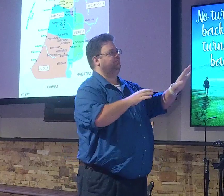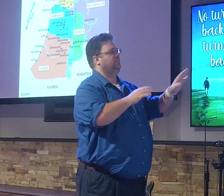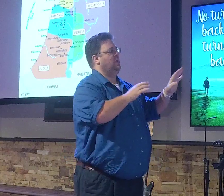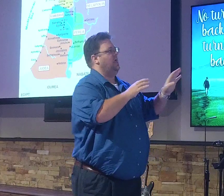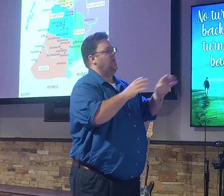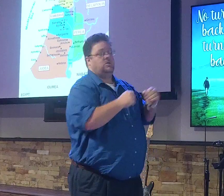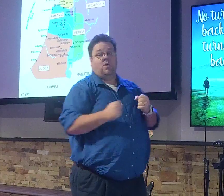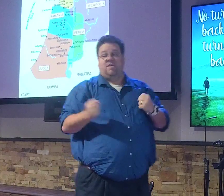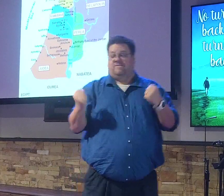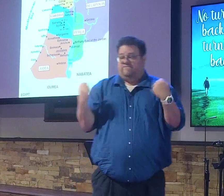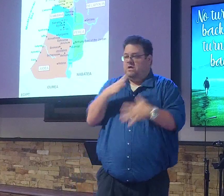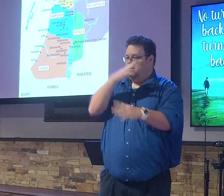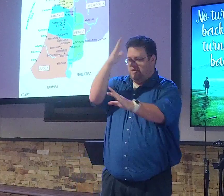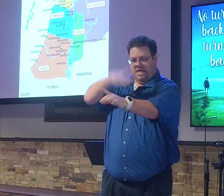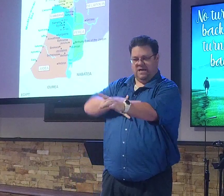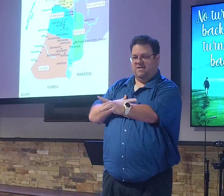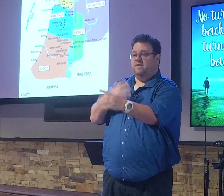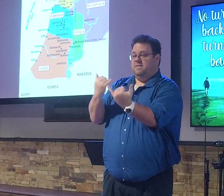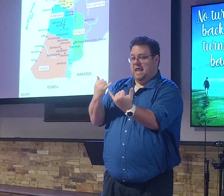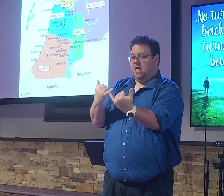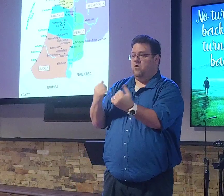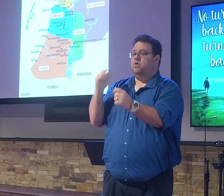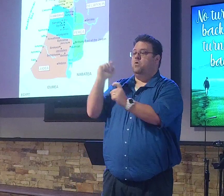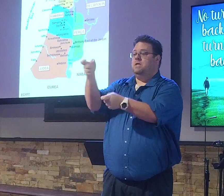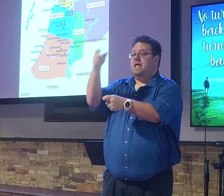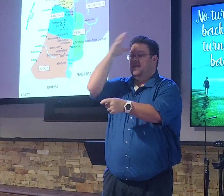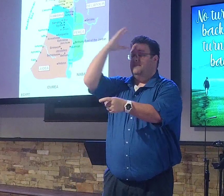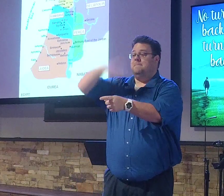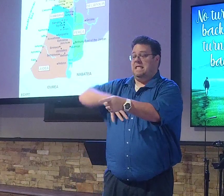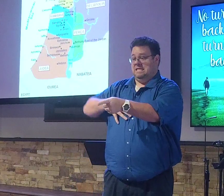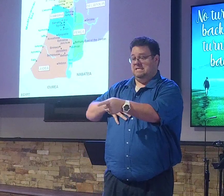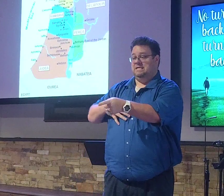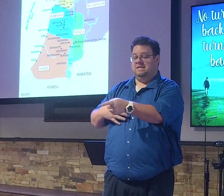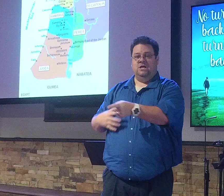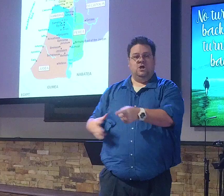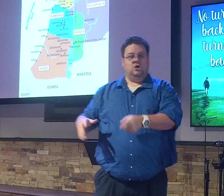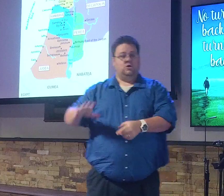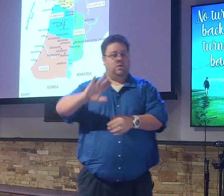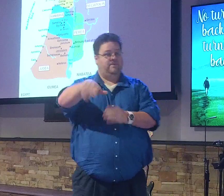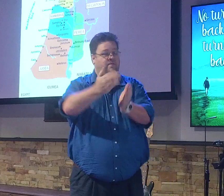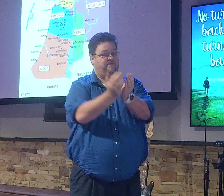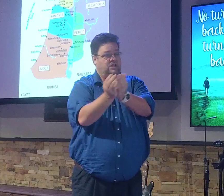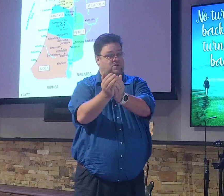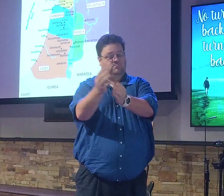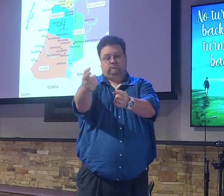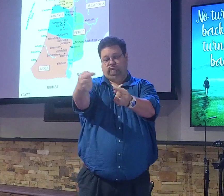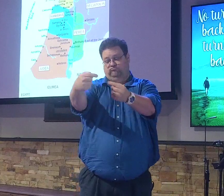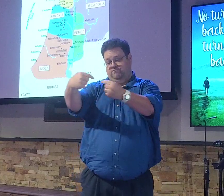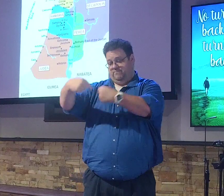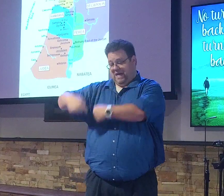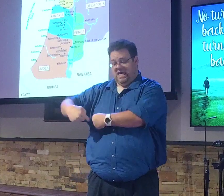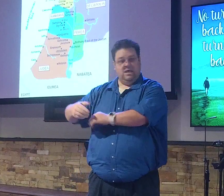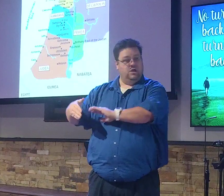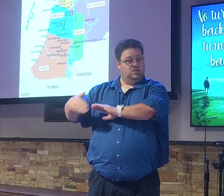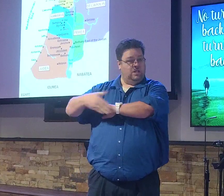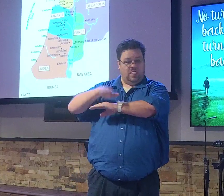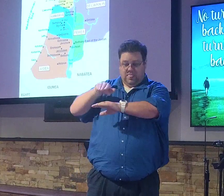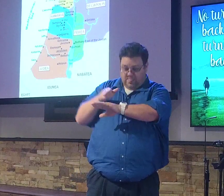men. And when they had brought their ships to land, they forsook all, and what, church? Followed